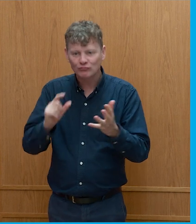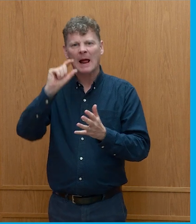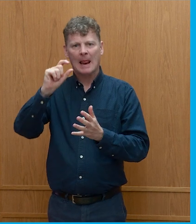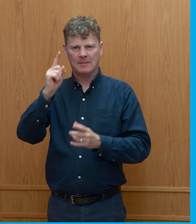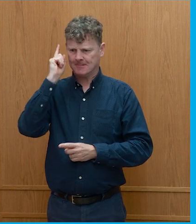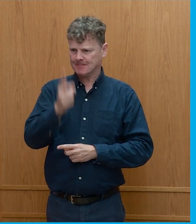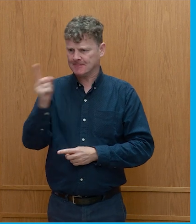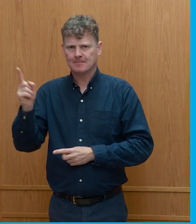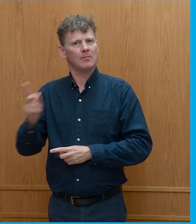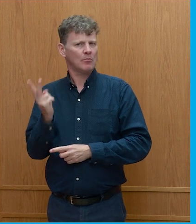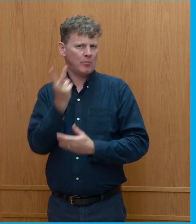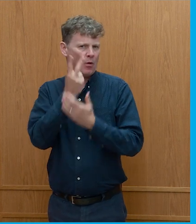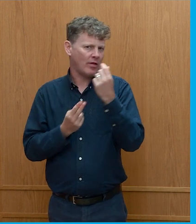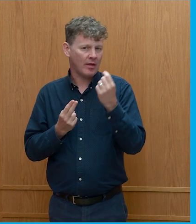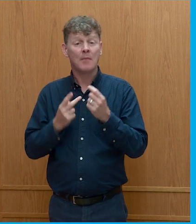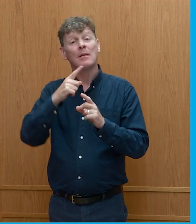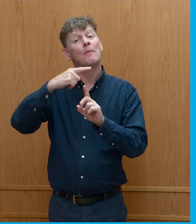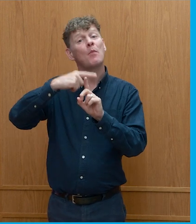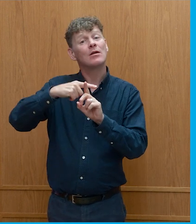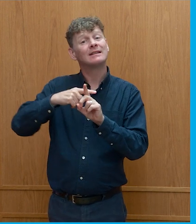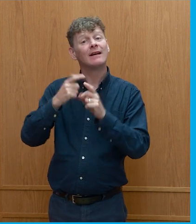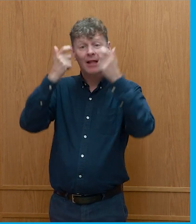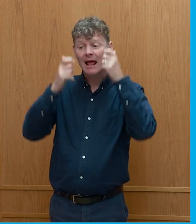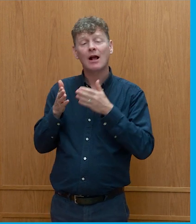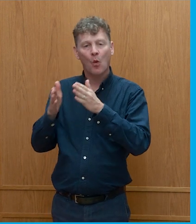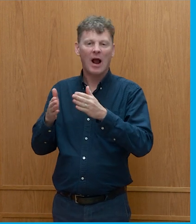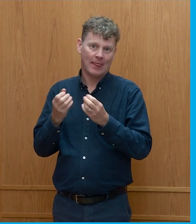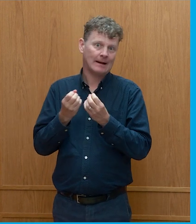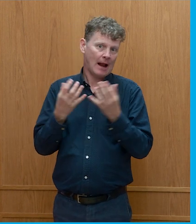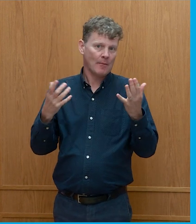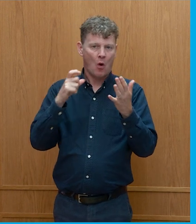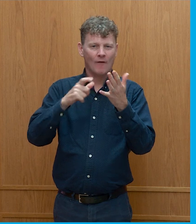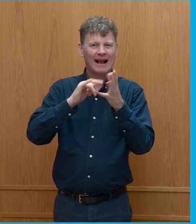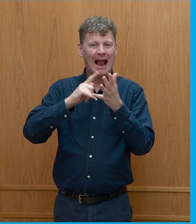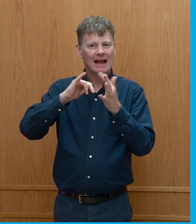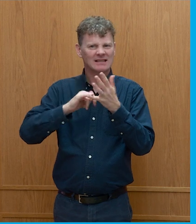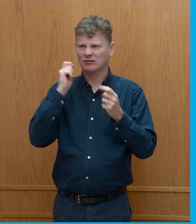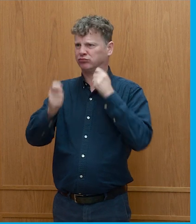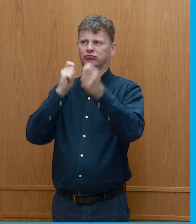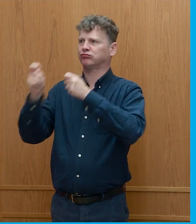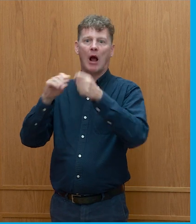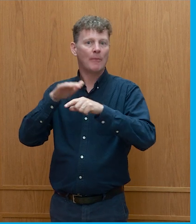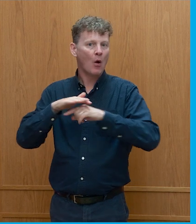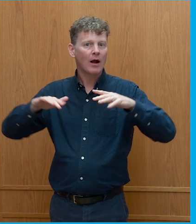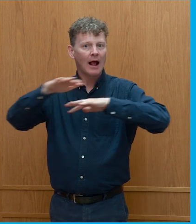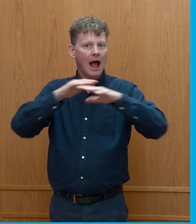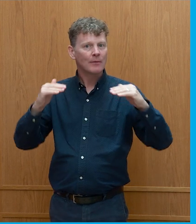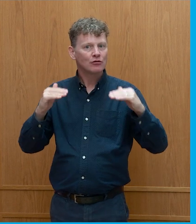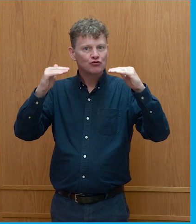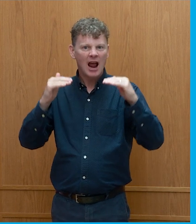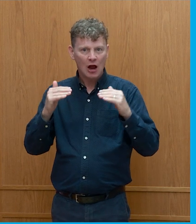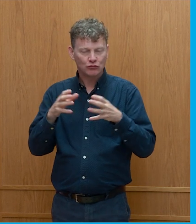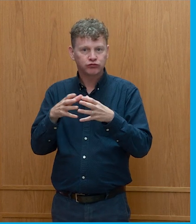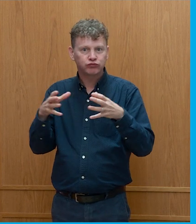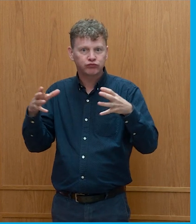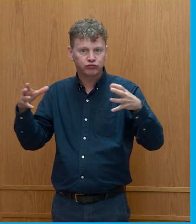of the positive in it, if there is, is first of all, the number of cases around litigation, around climate change, are escalating all